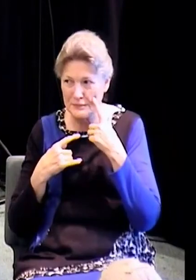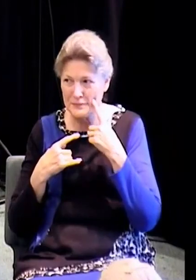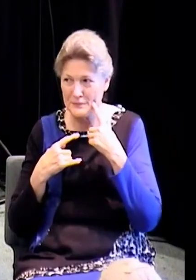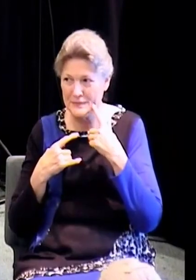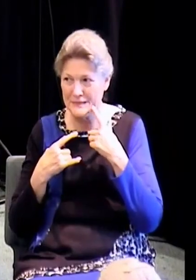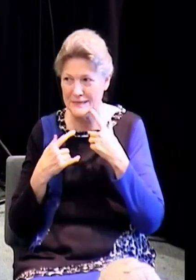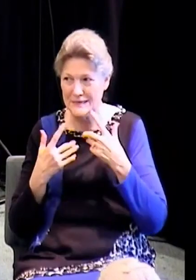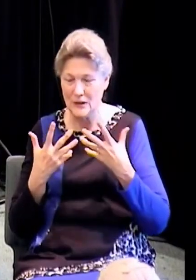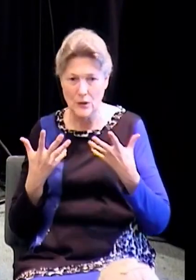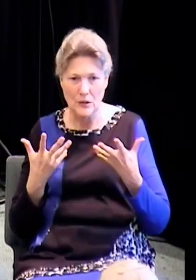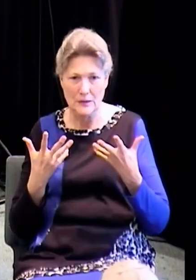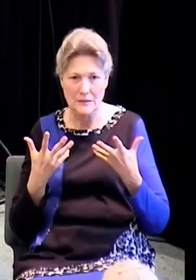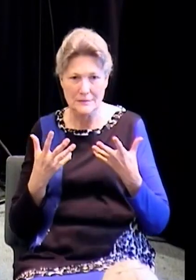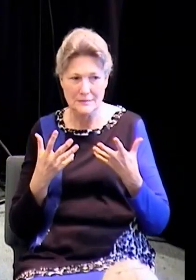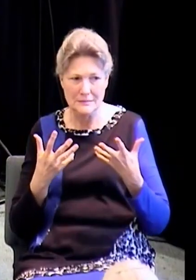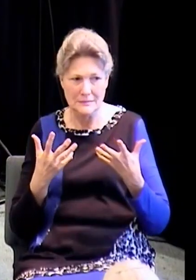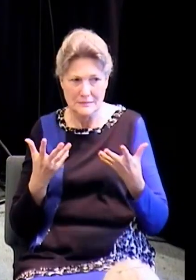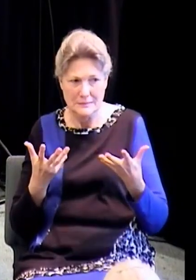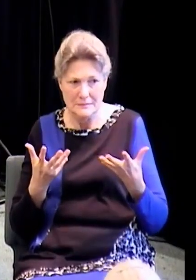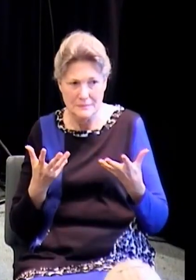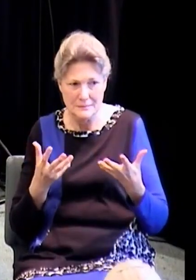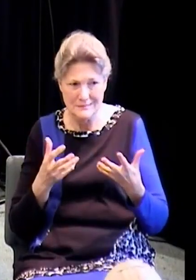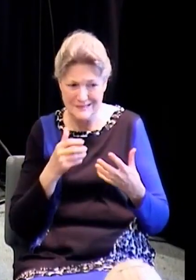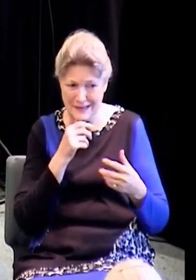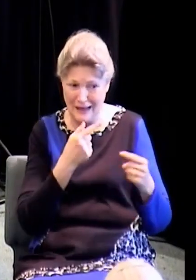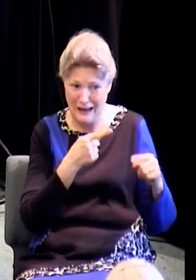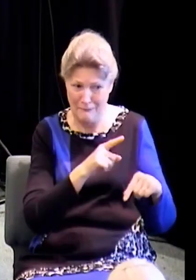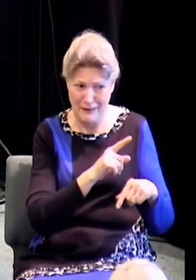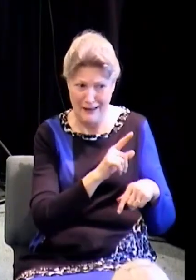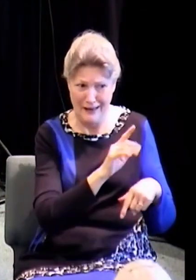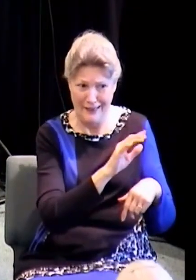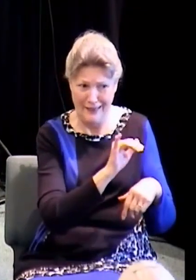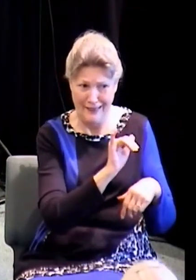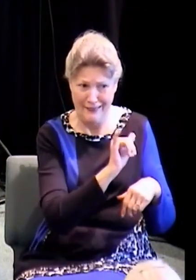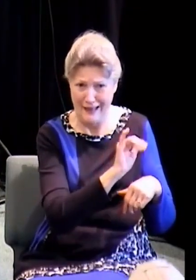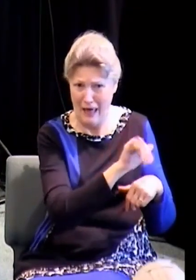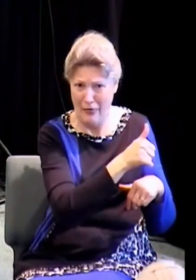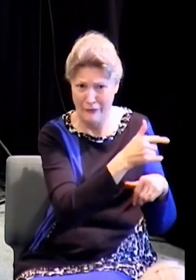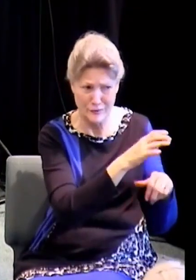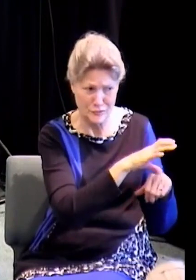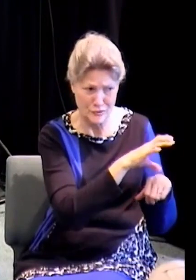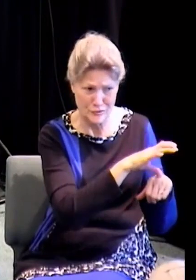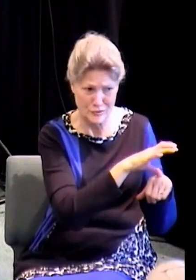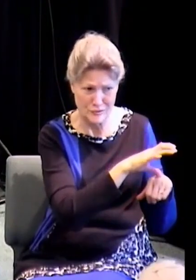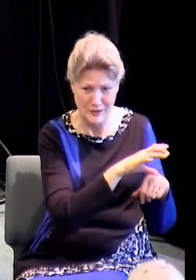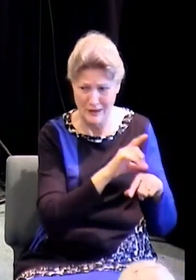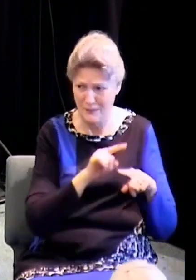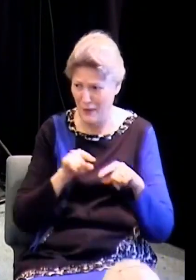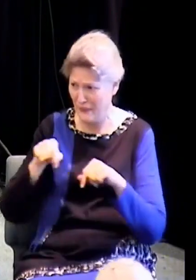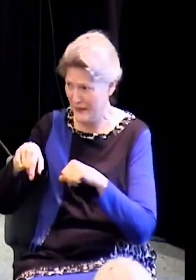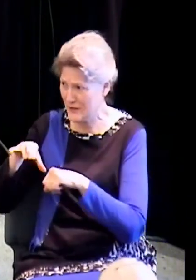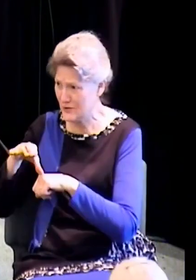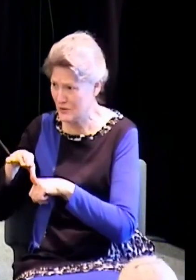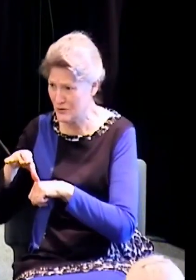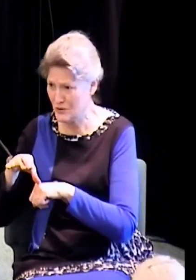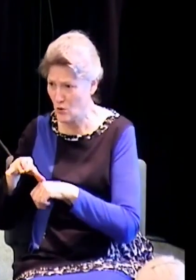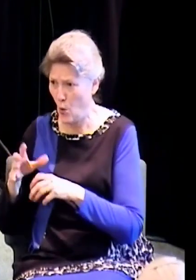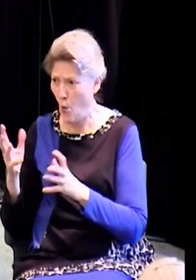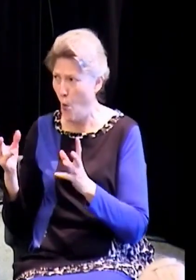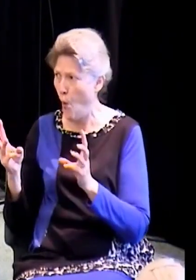That didn't happen in that other church I was in, but I kind of want some more. It's happened to me.